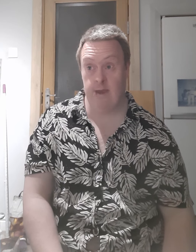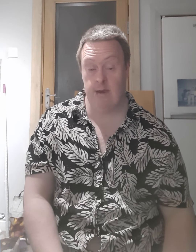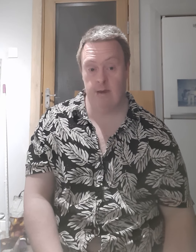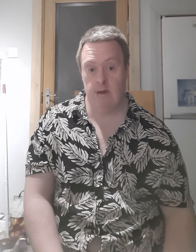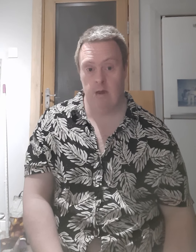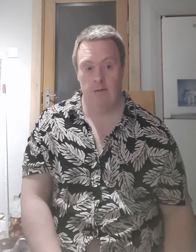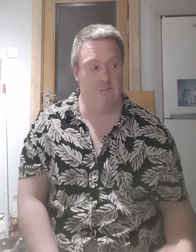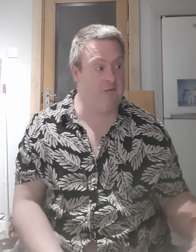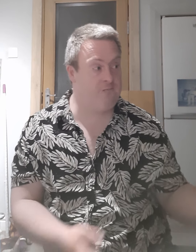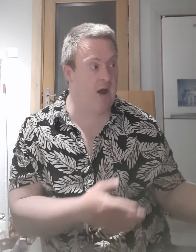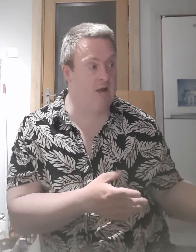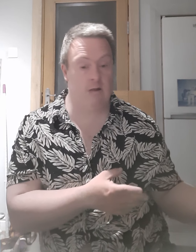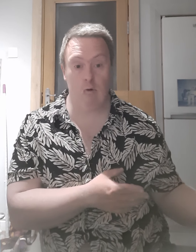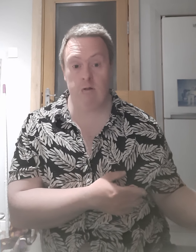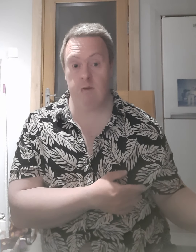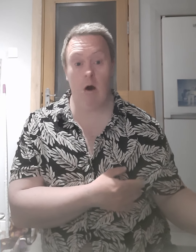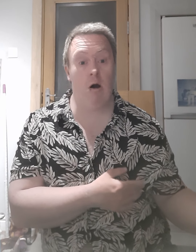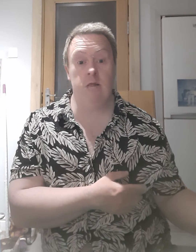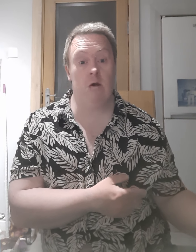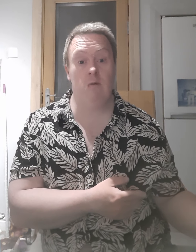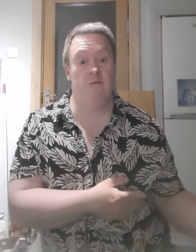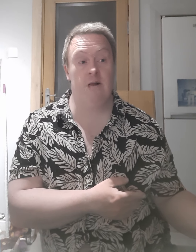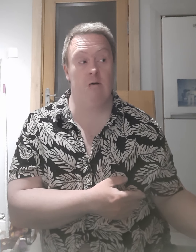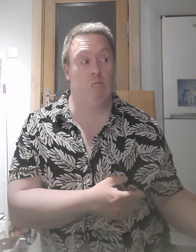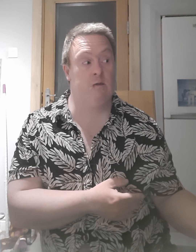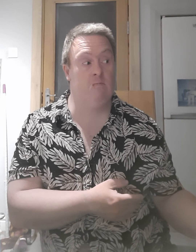my fans lose me idea of my videos with them